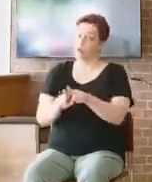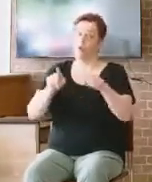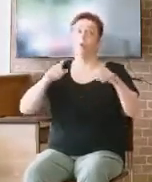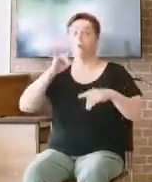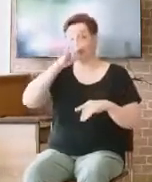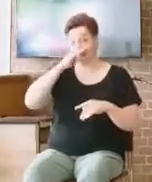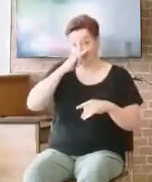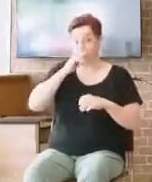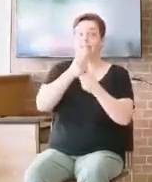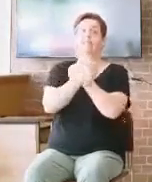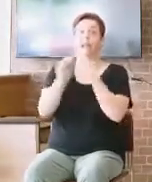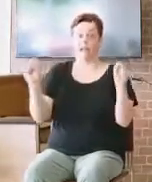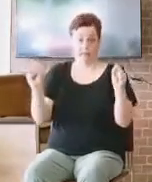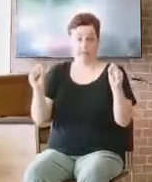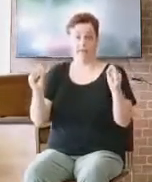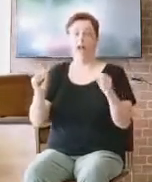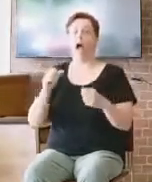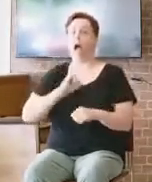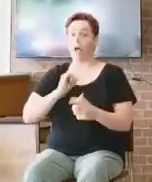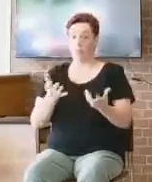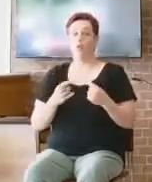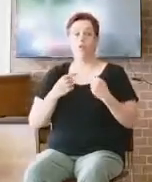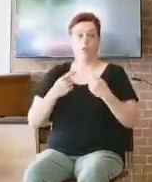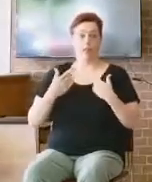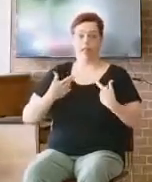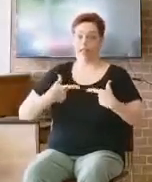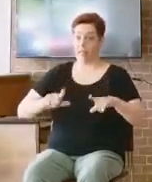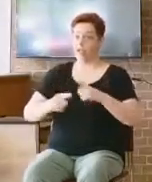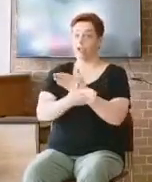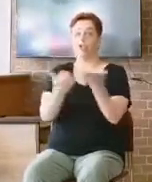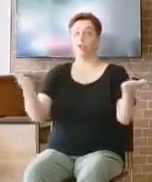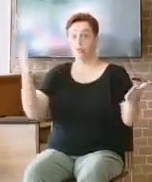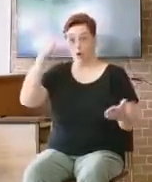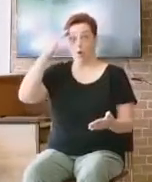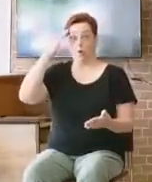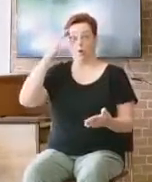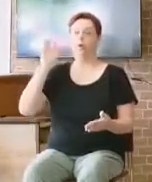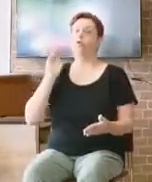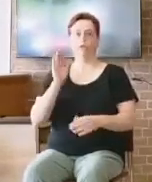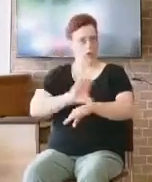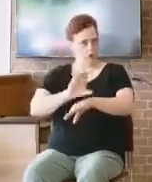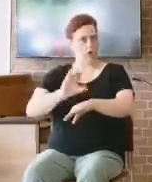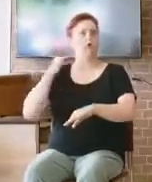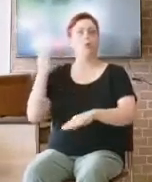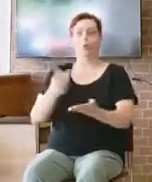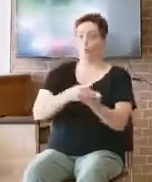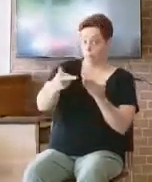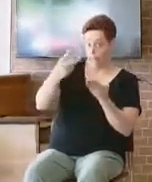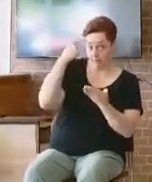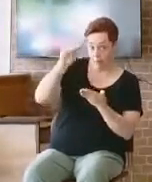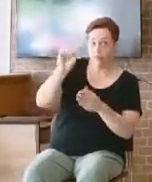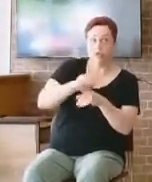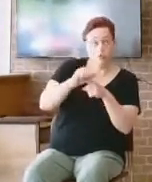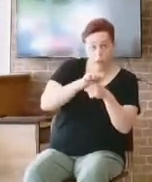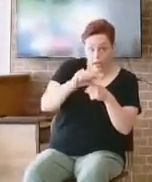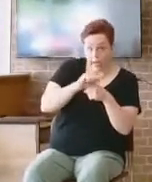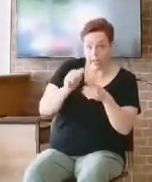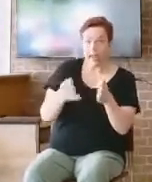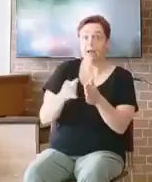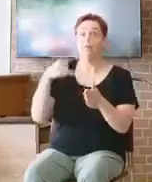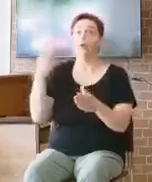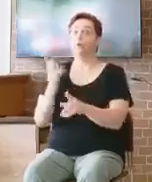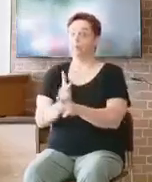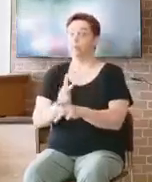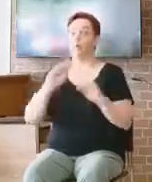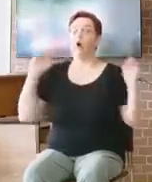signing up. Background checks will be done. That'll be on restoration's dime. So you don't have to worry about paying for that, but it's just to keep everybody safe. Okay.